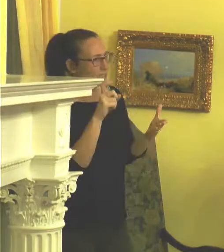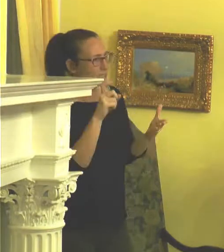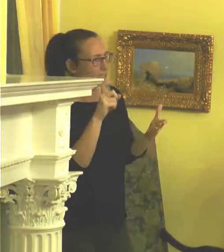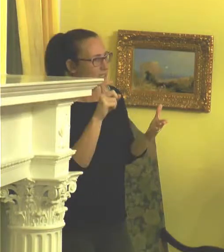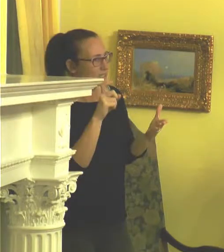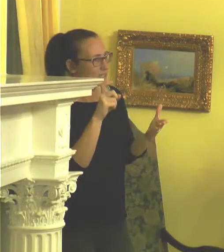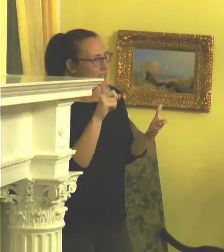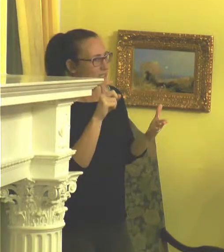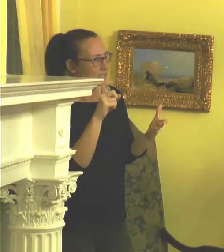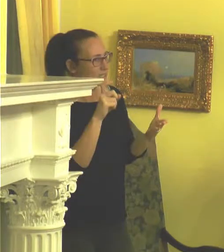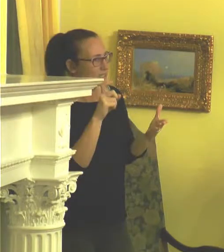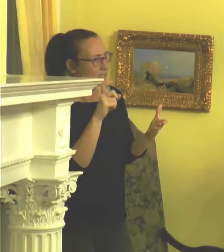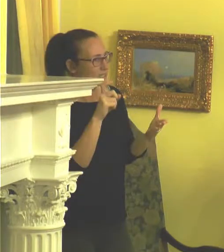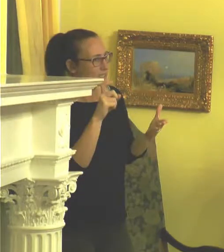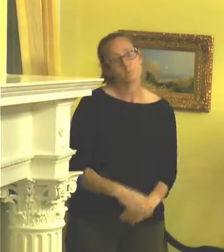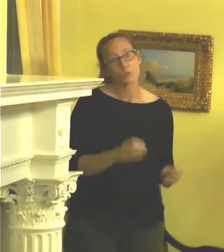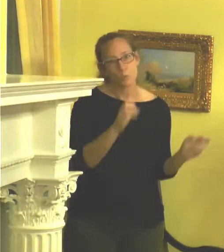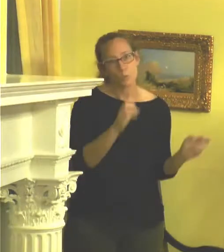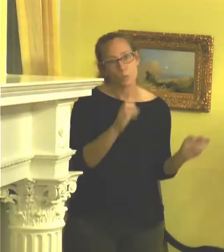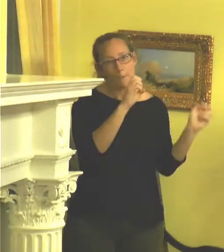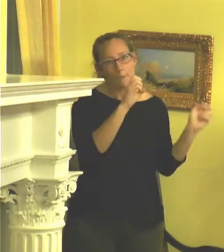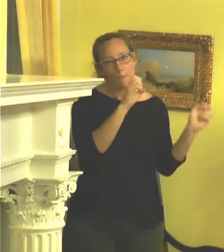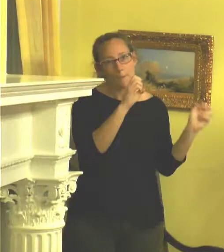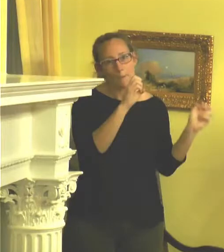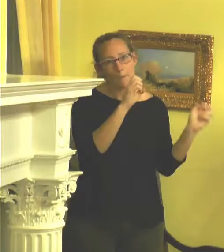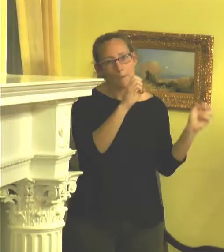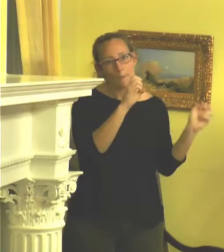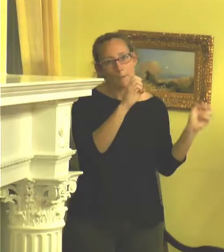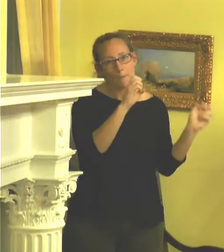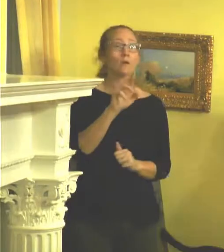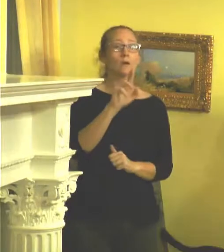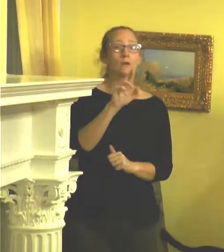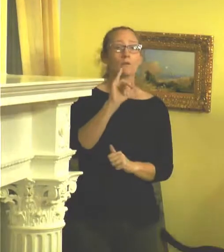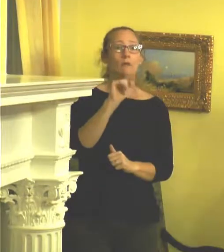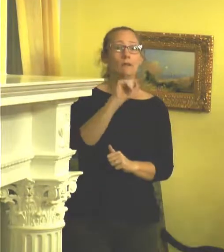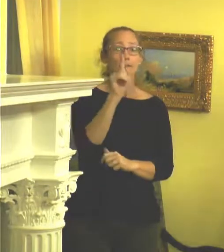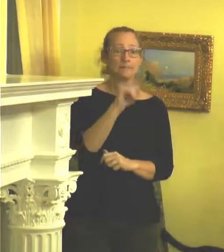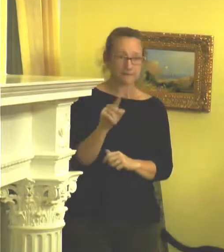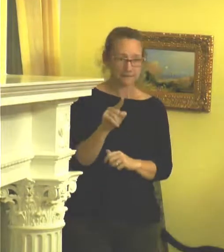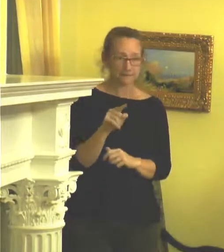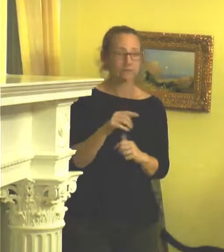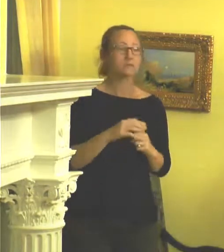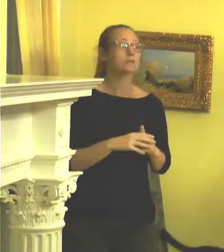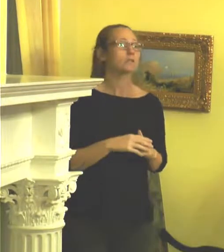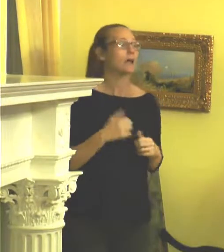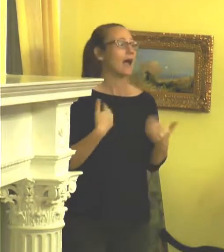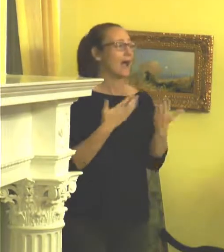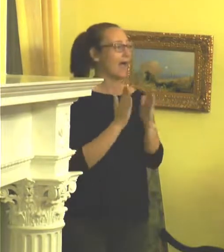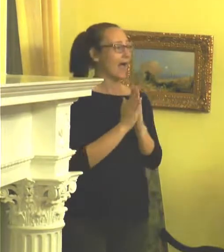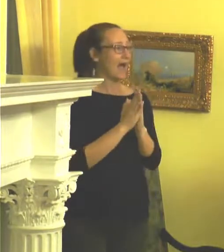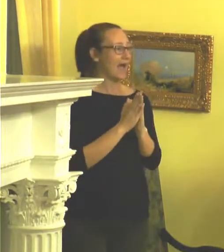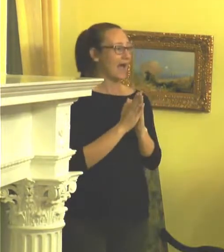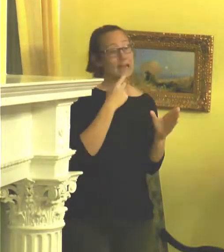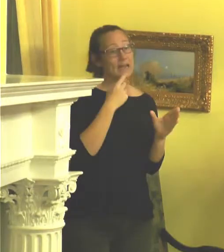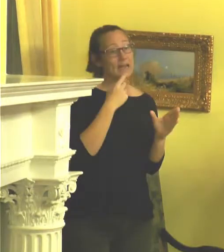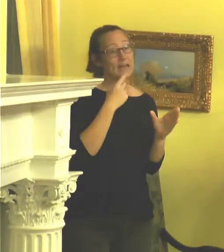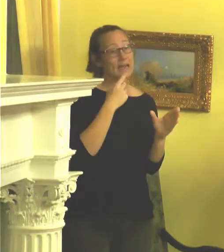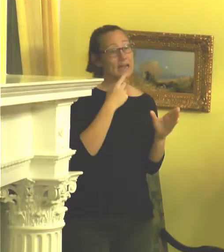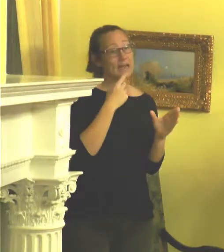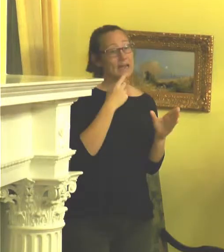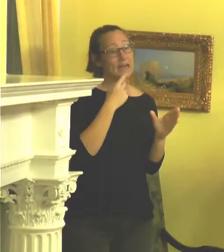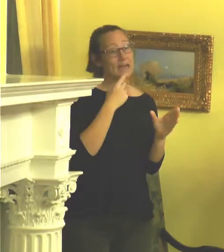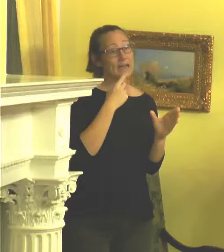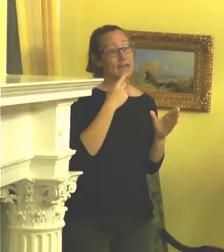for me to get back in it. There was a show at the Ritz. And I asked the curator. I was like, I have 10 years.